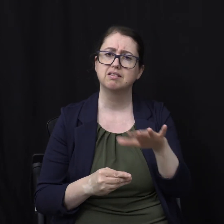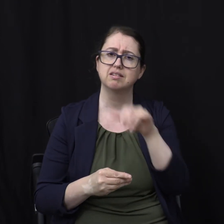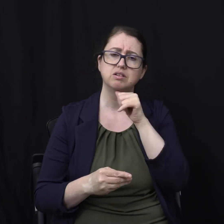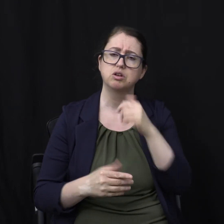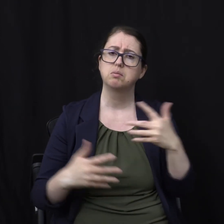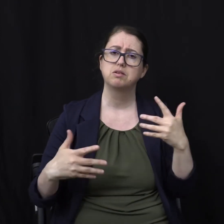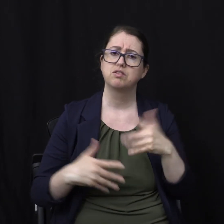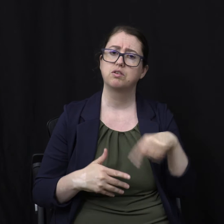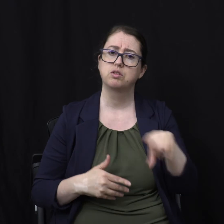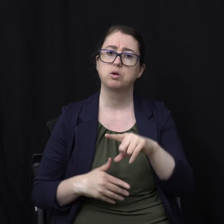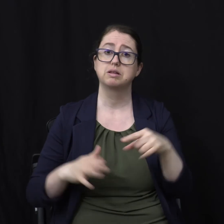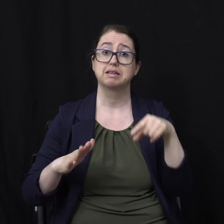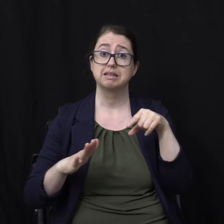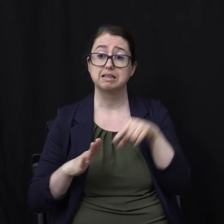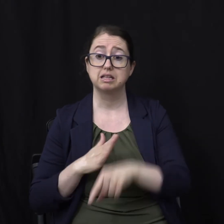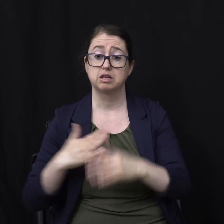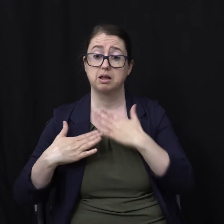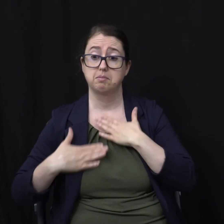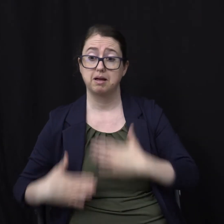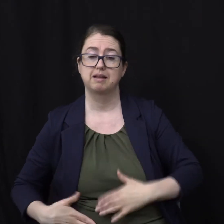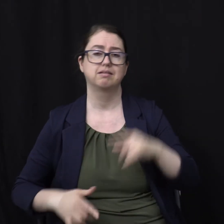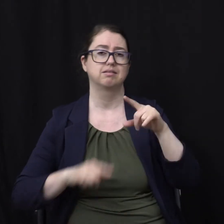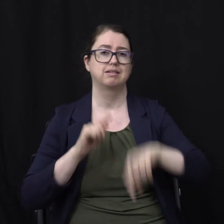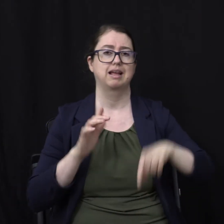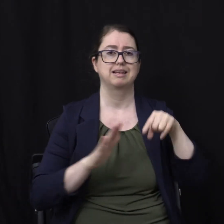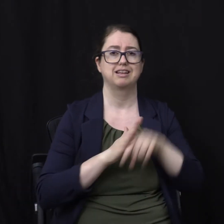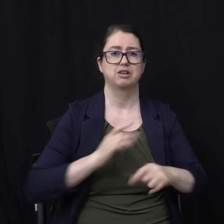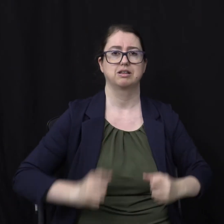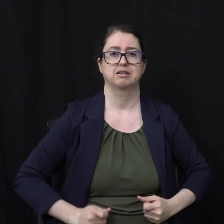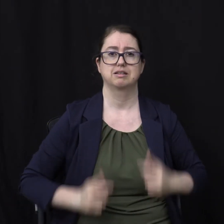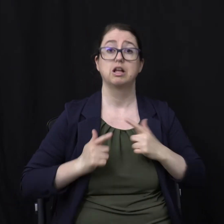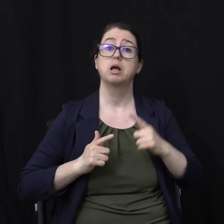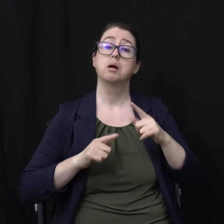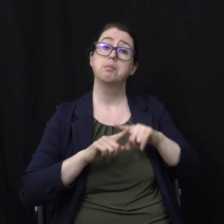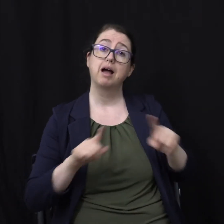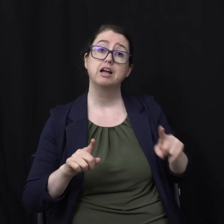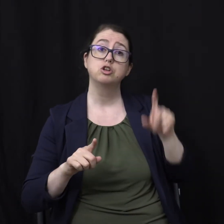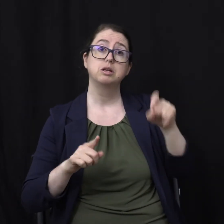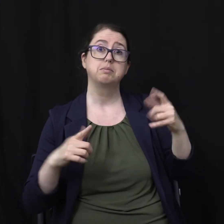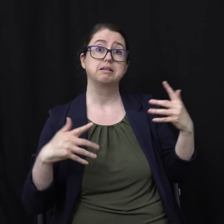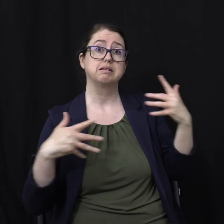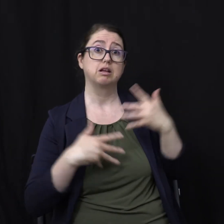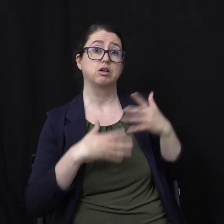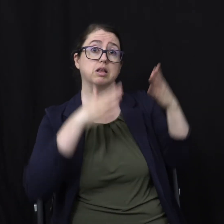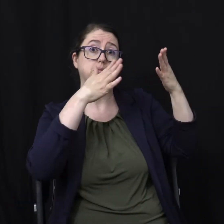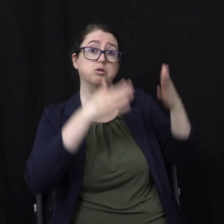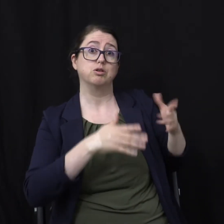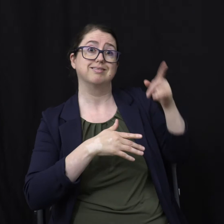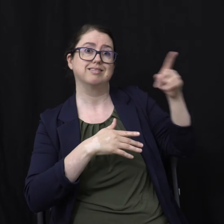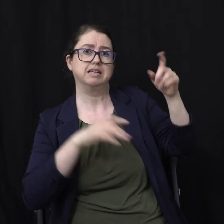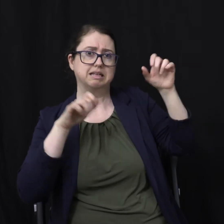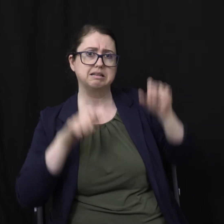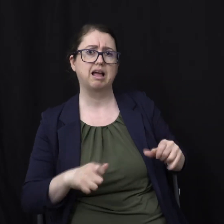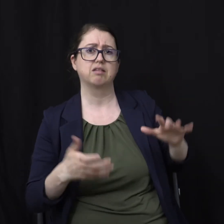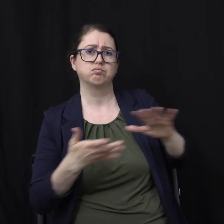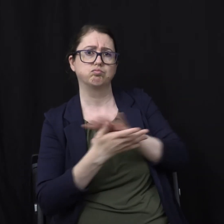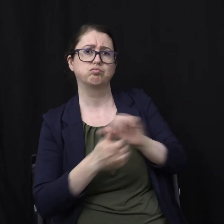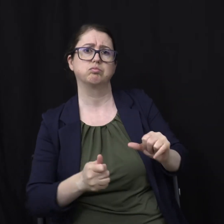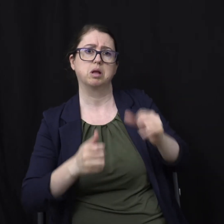fear Those who kill the body But cannot kill the soul But rather fear him Who is able to What's the next word there Destroy both